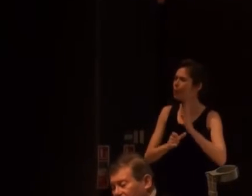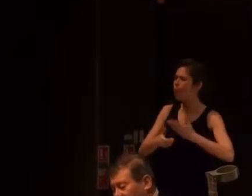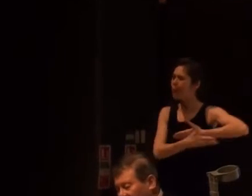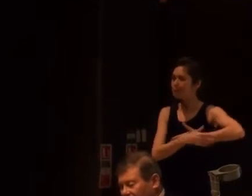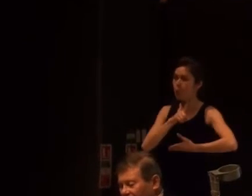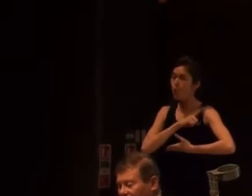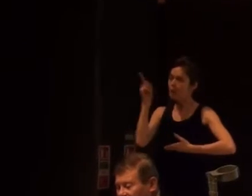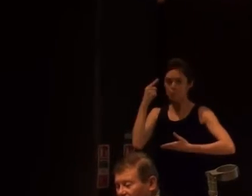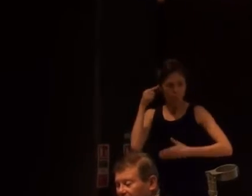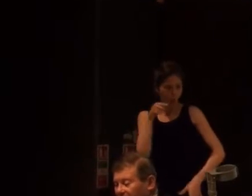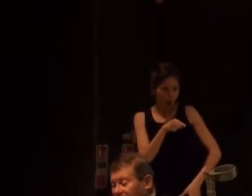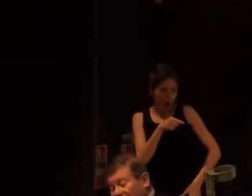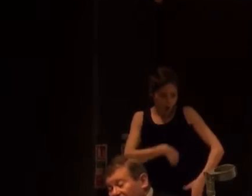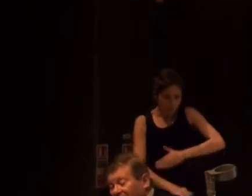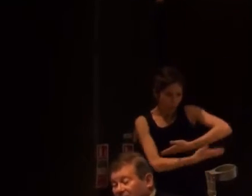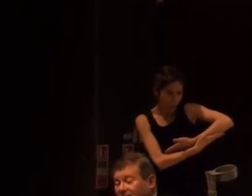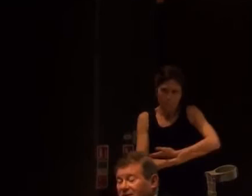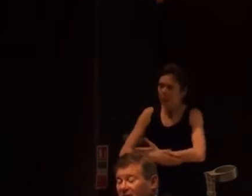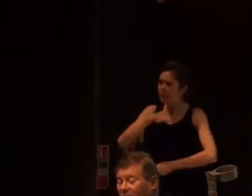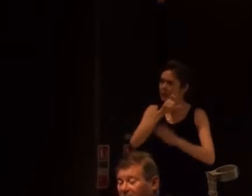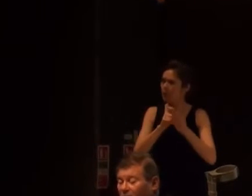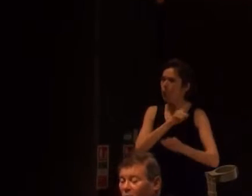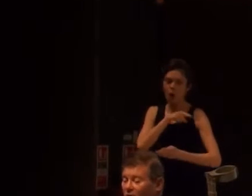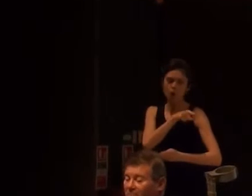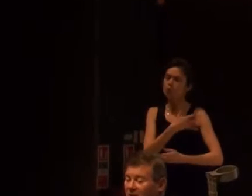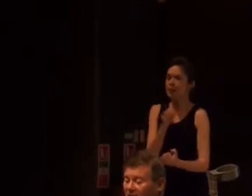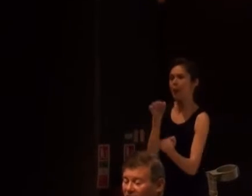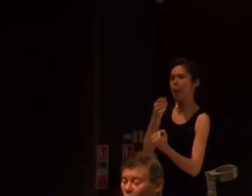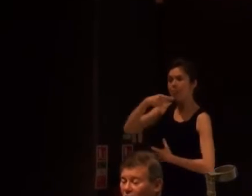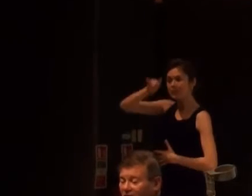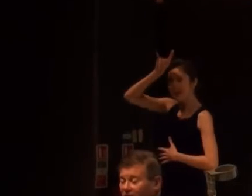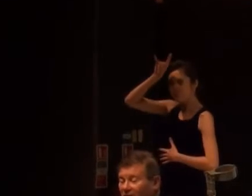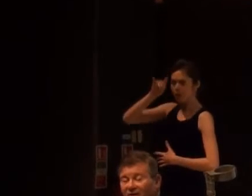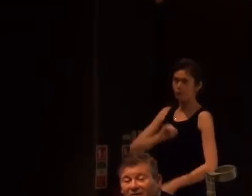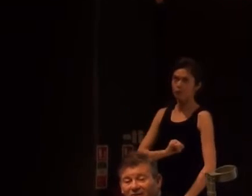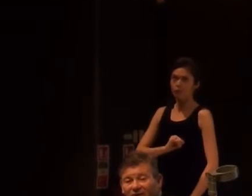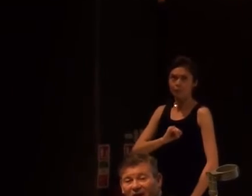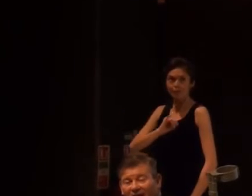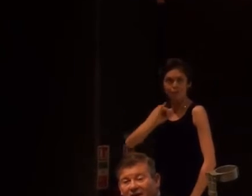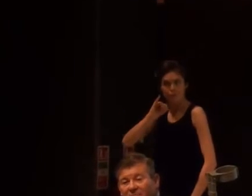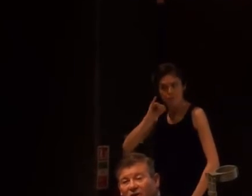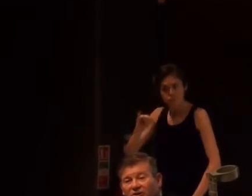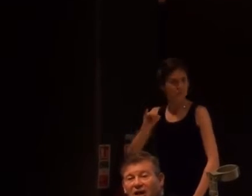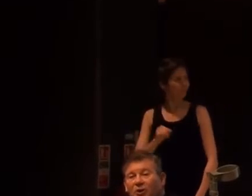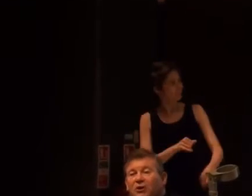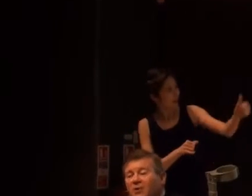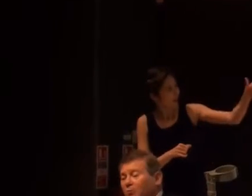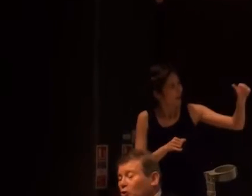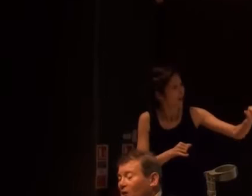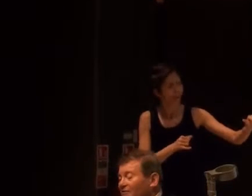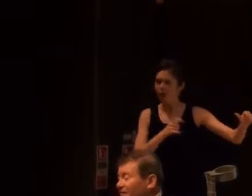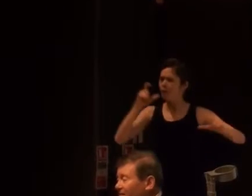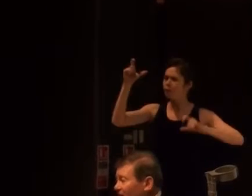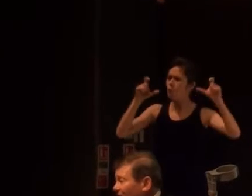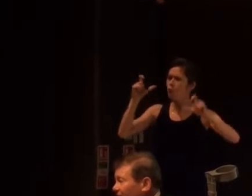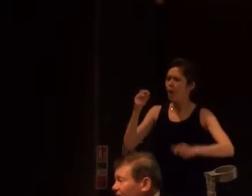to us, which is mentioned in the sorry piece, yes, disabled people, more than a million of them were killed under the third right because they were people